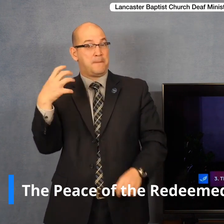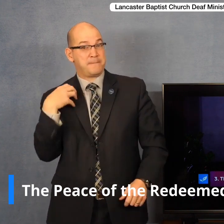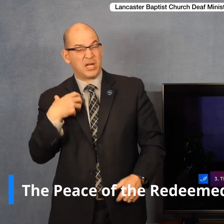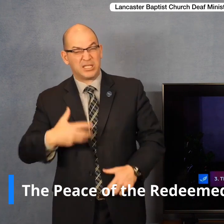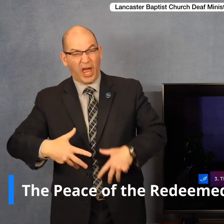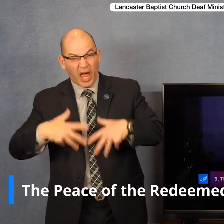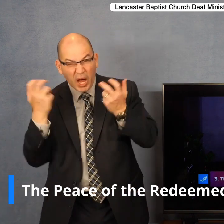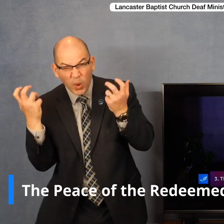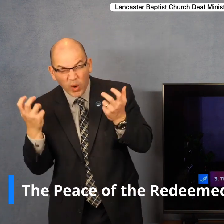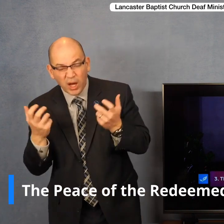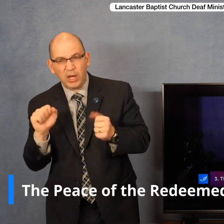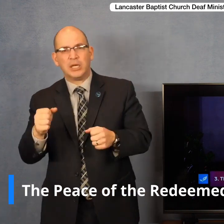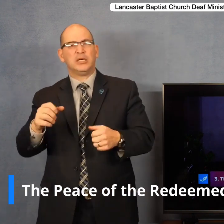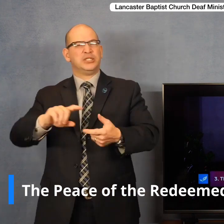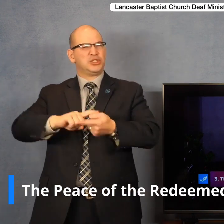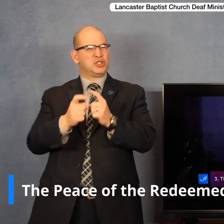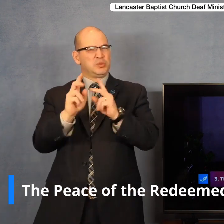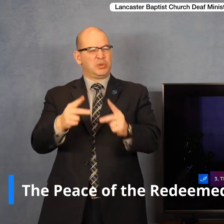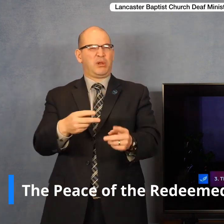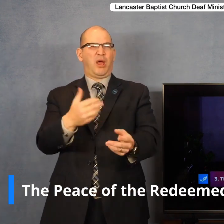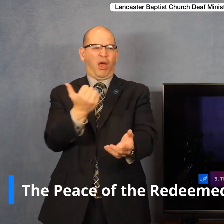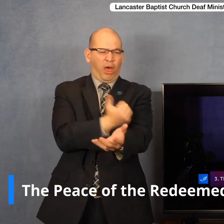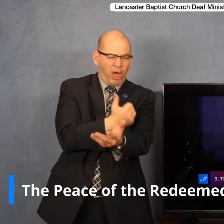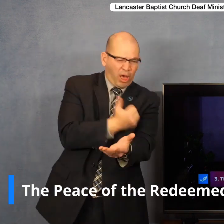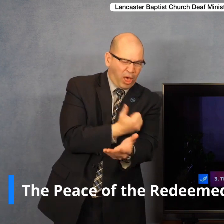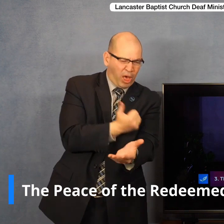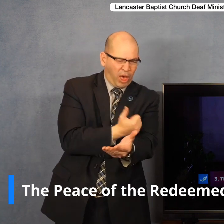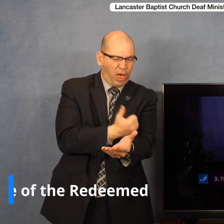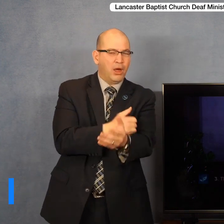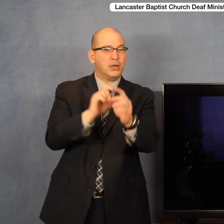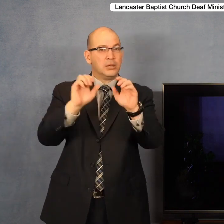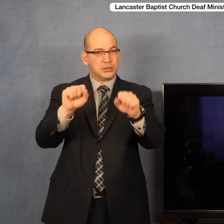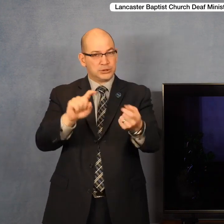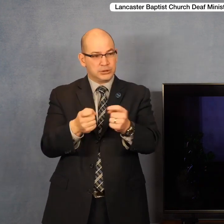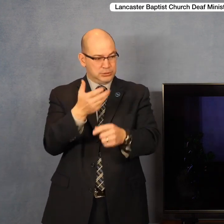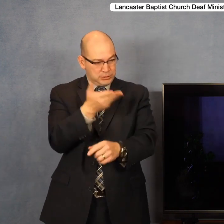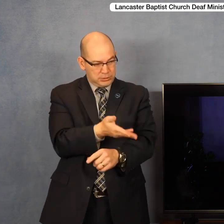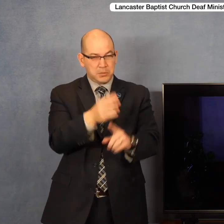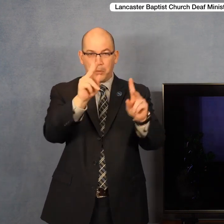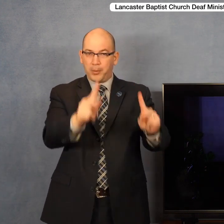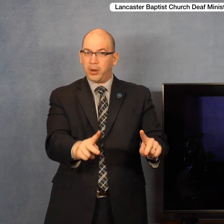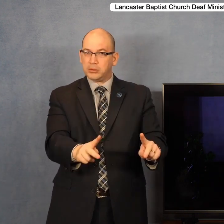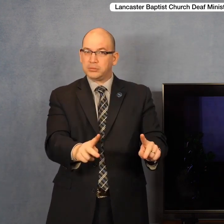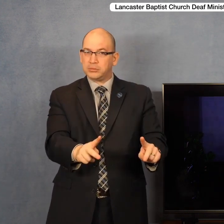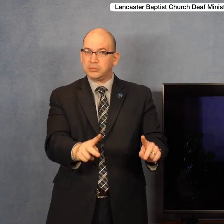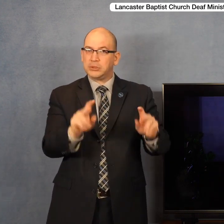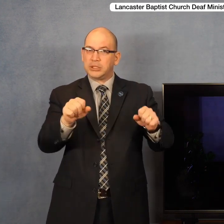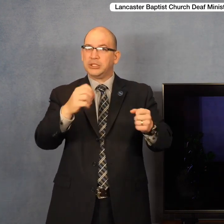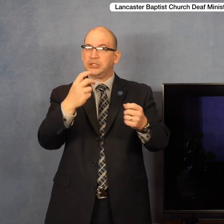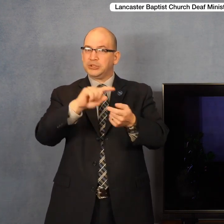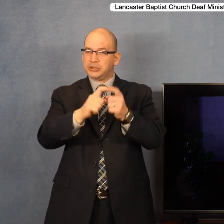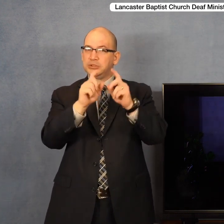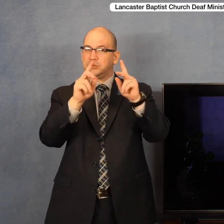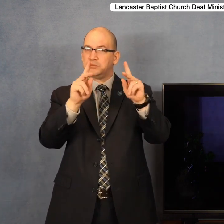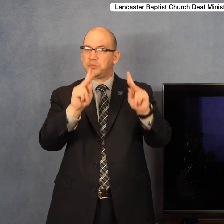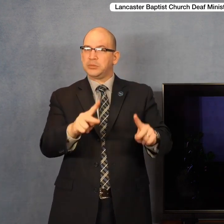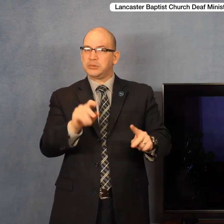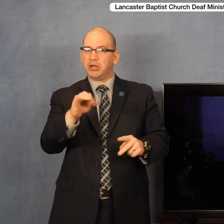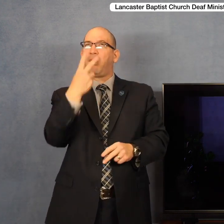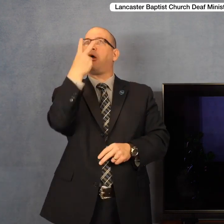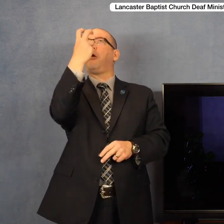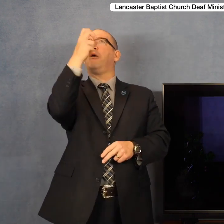change the life of a drug abuser. He can change the life of a skeptic, an infidel, an atheist.